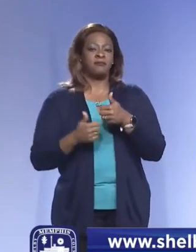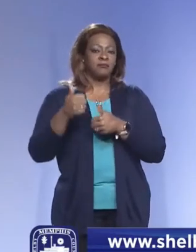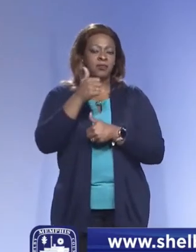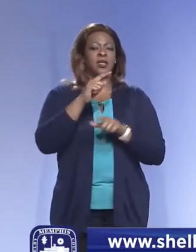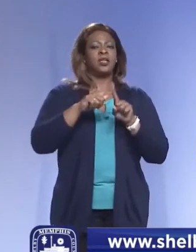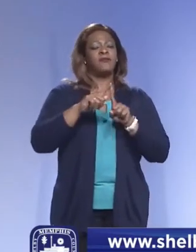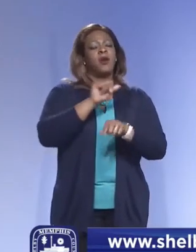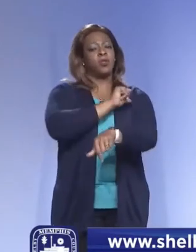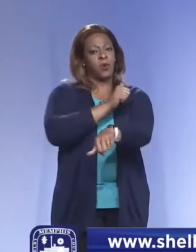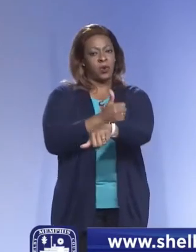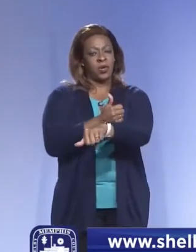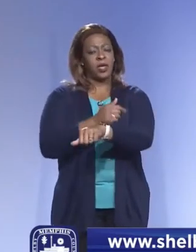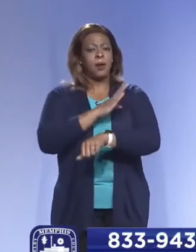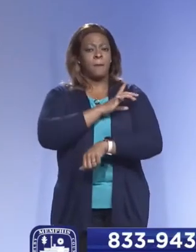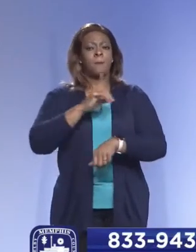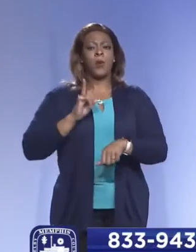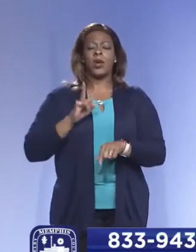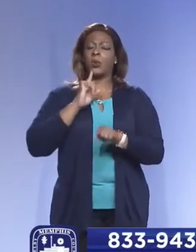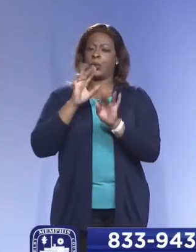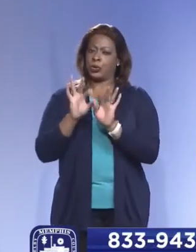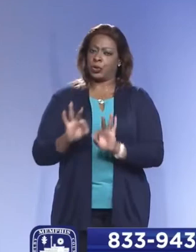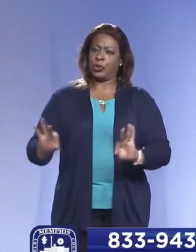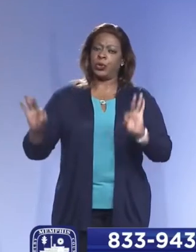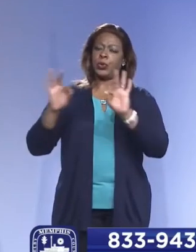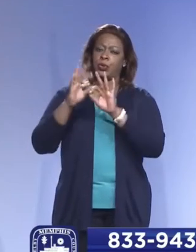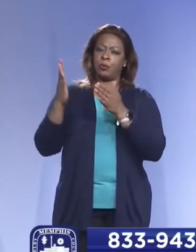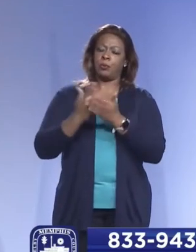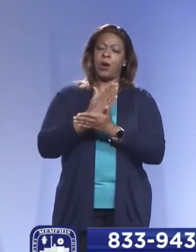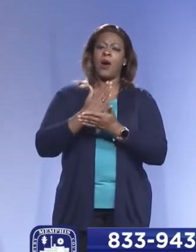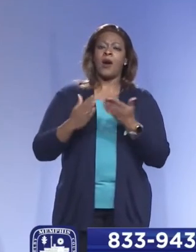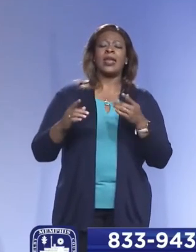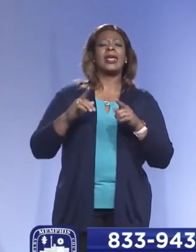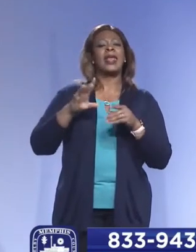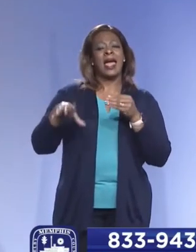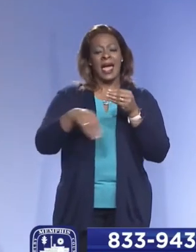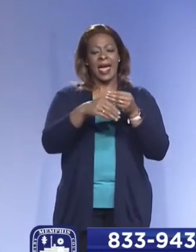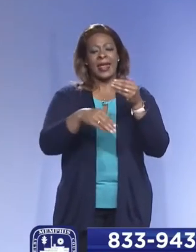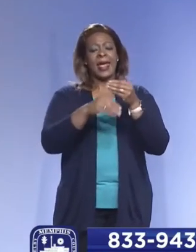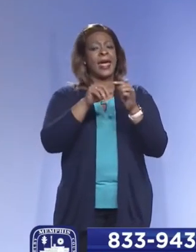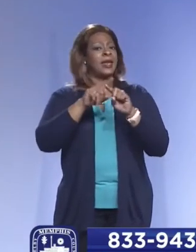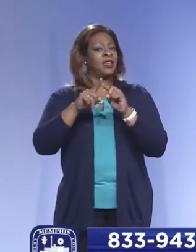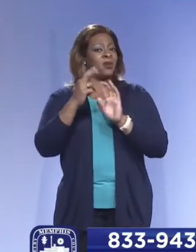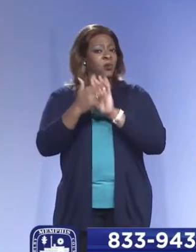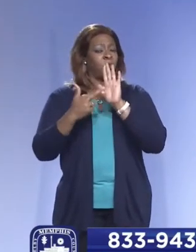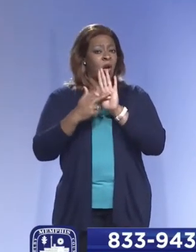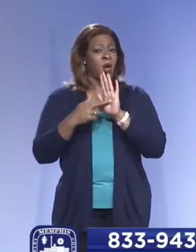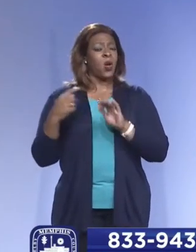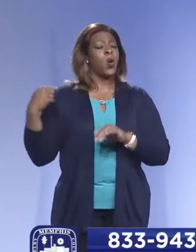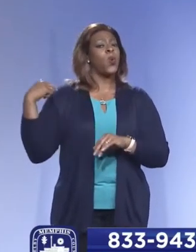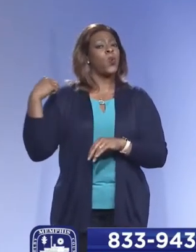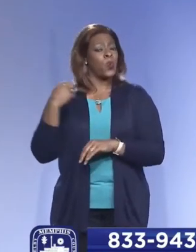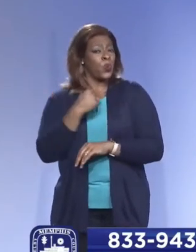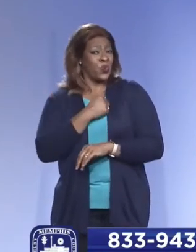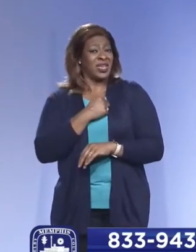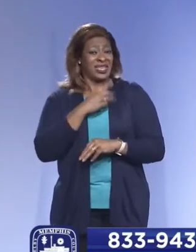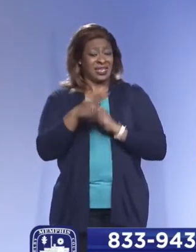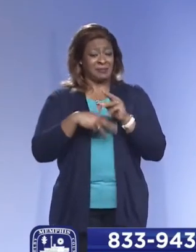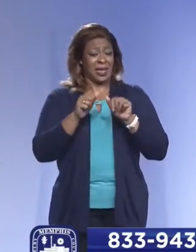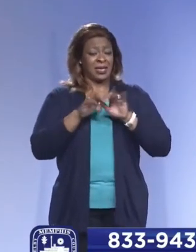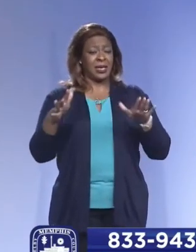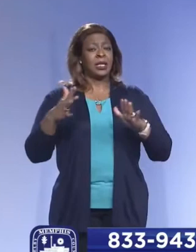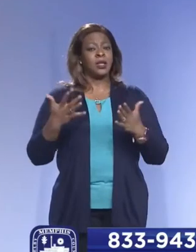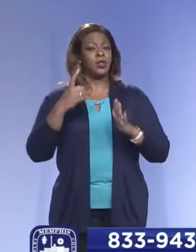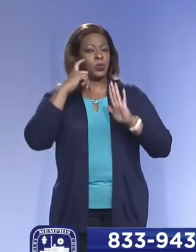But the Board plays a very significant and complementary role. And as we've been in this pandemic, there's a recognition